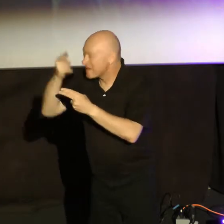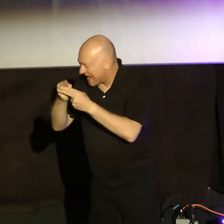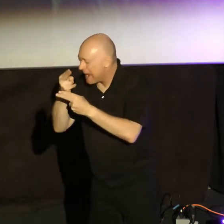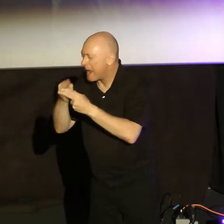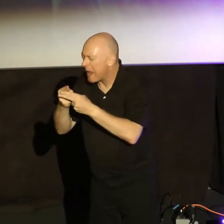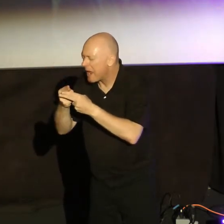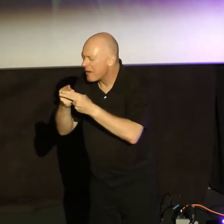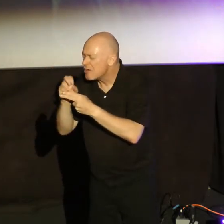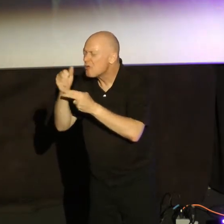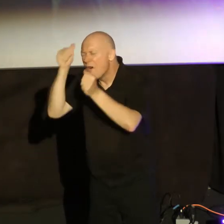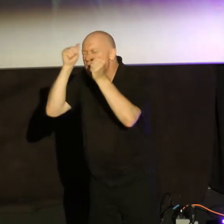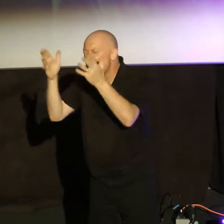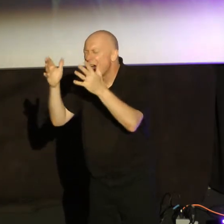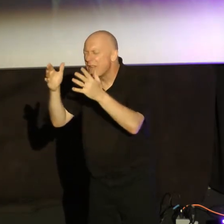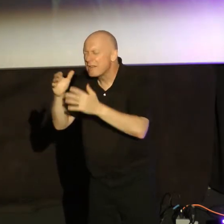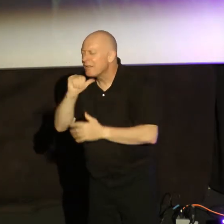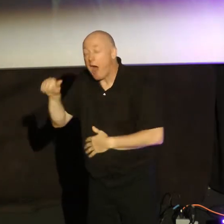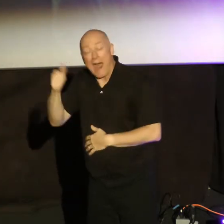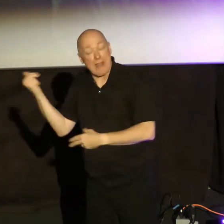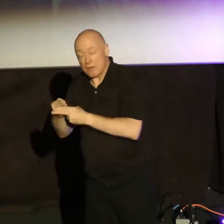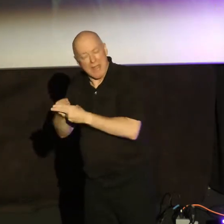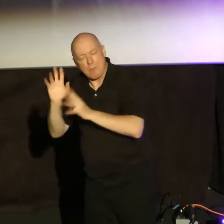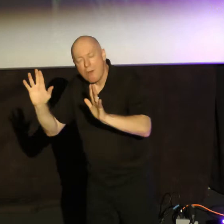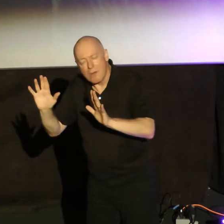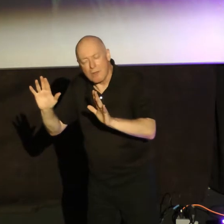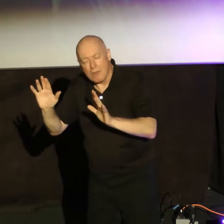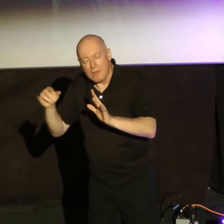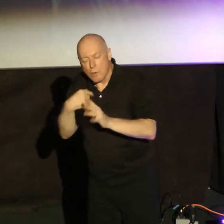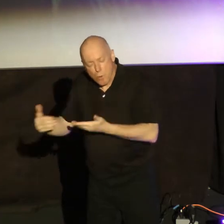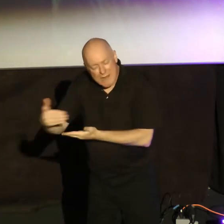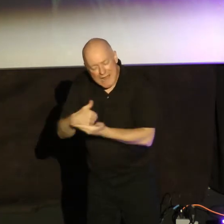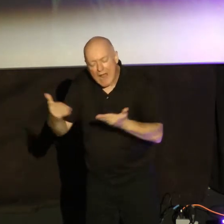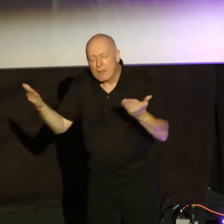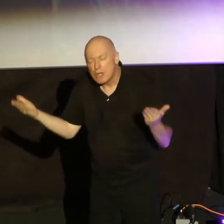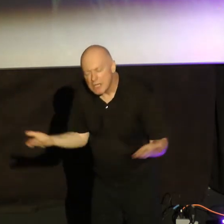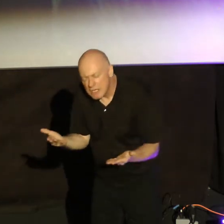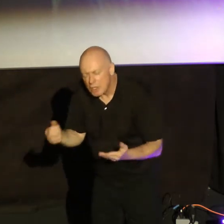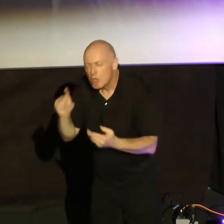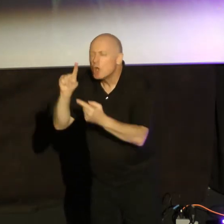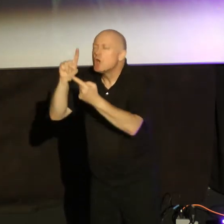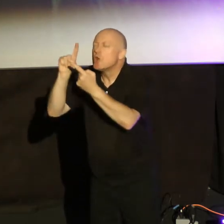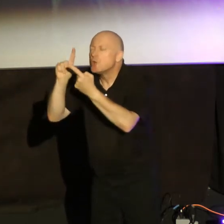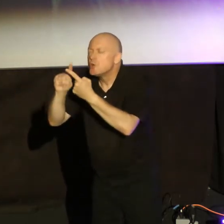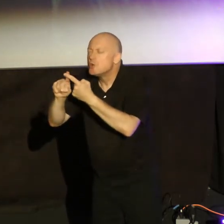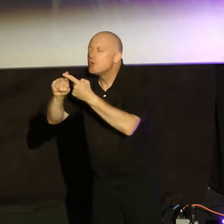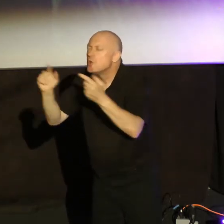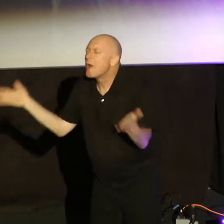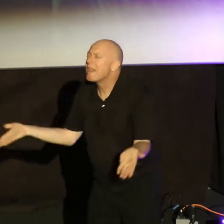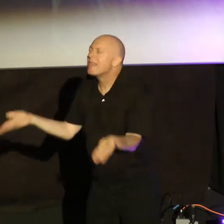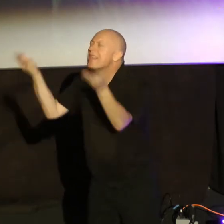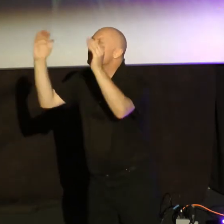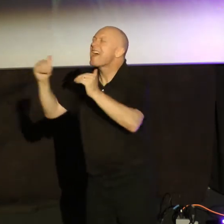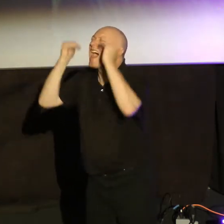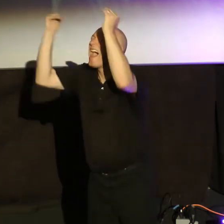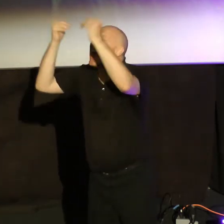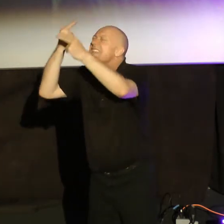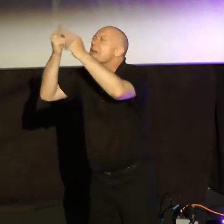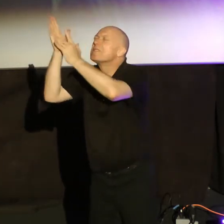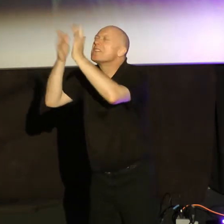And so Father, not another name. come and are gathered here to lift high the name of Jesus, to proclaim that